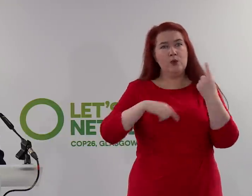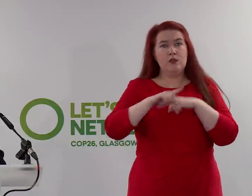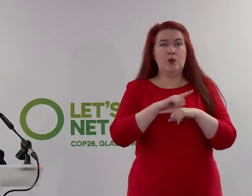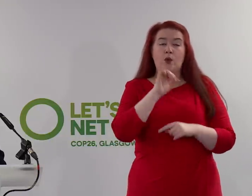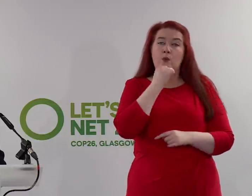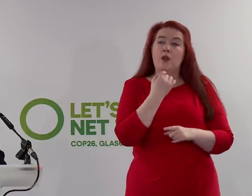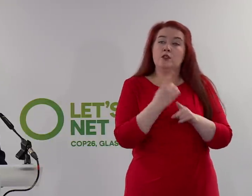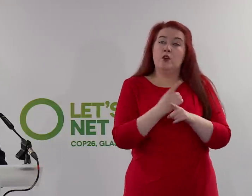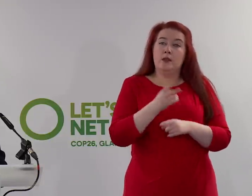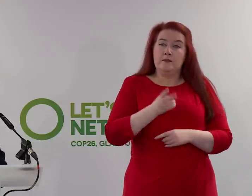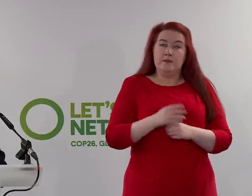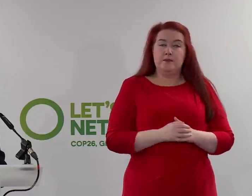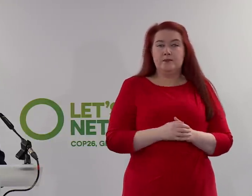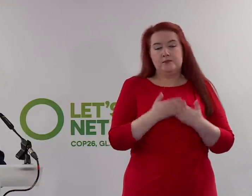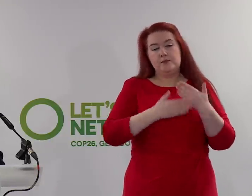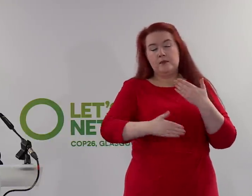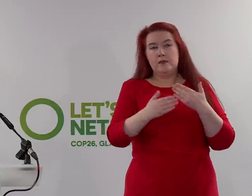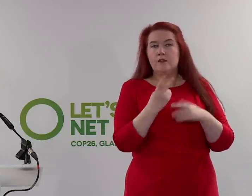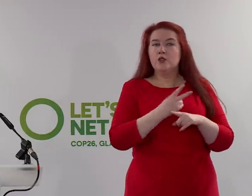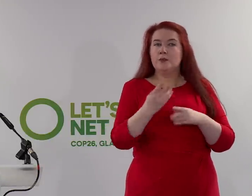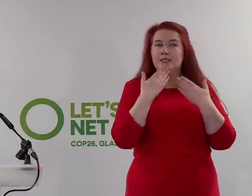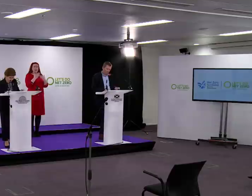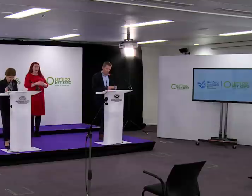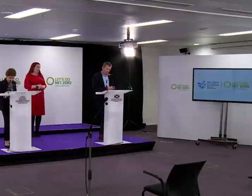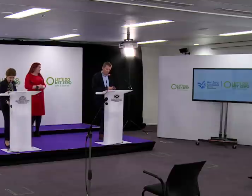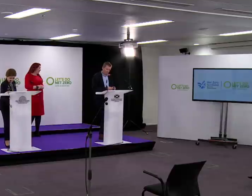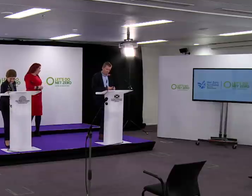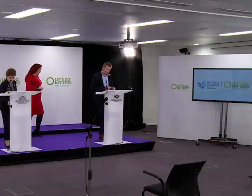talk again at key points over the course of the next two weeks. Thank you.